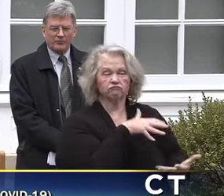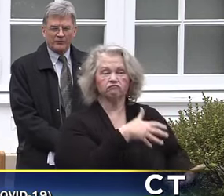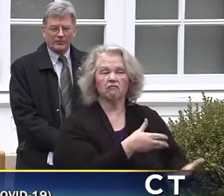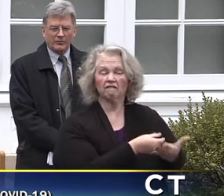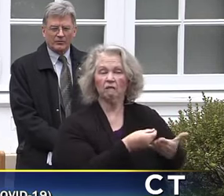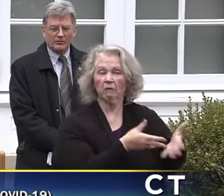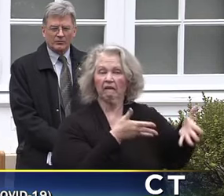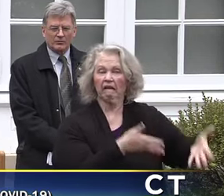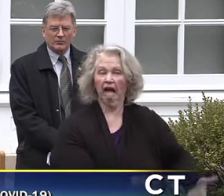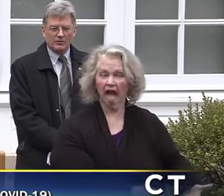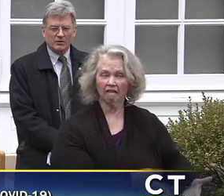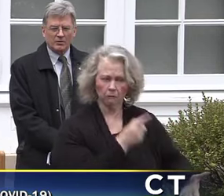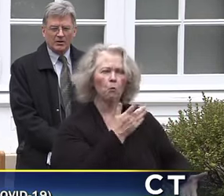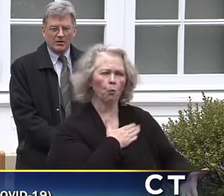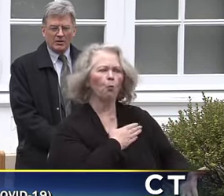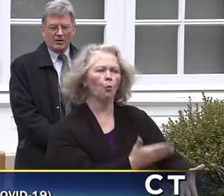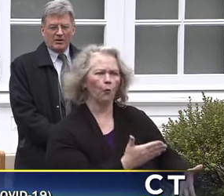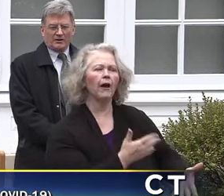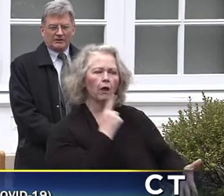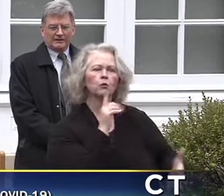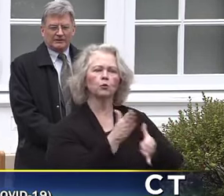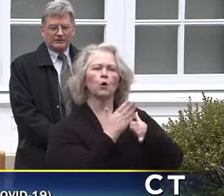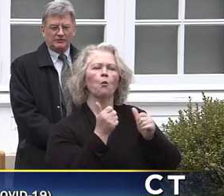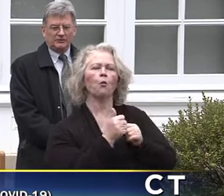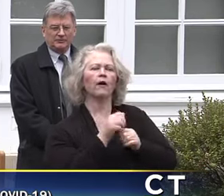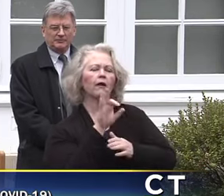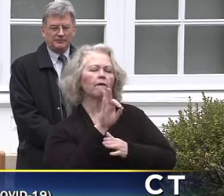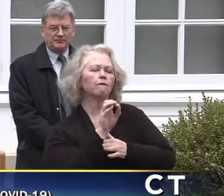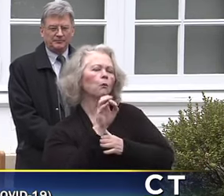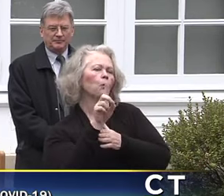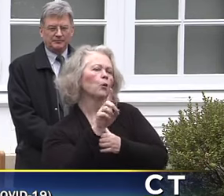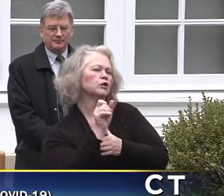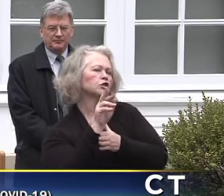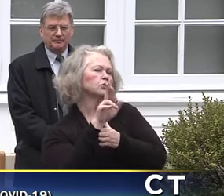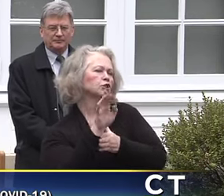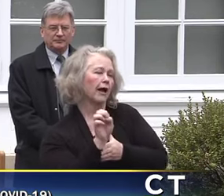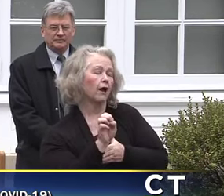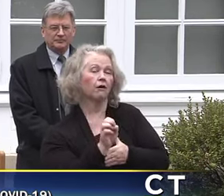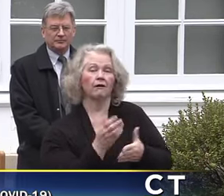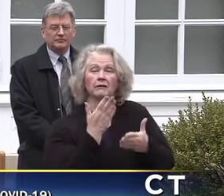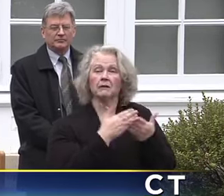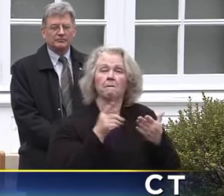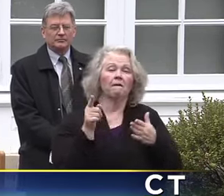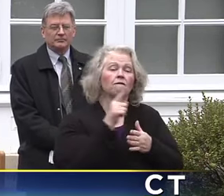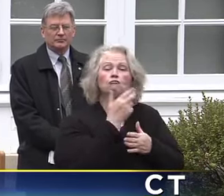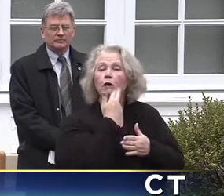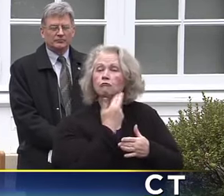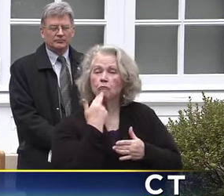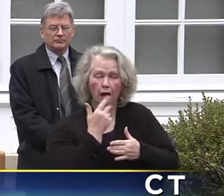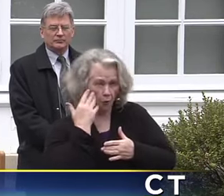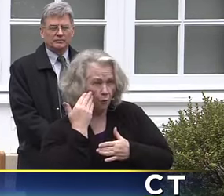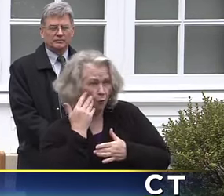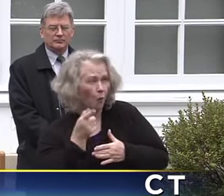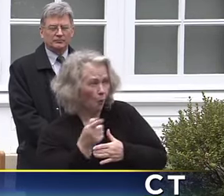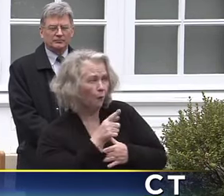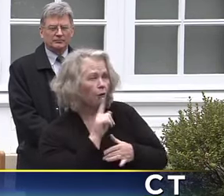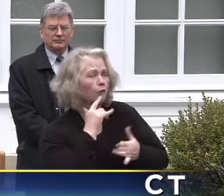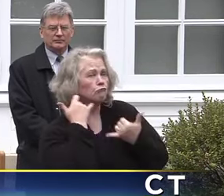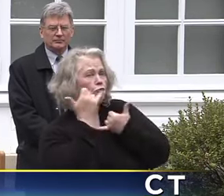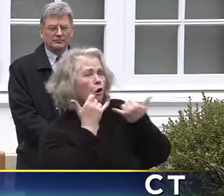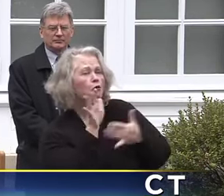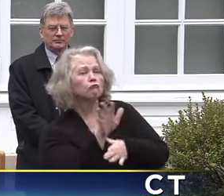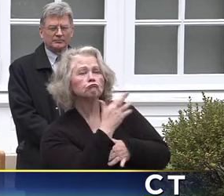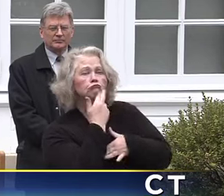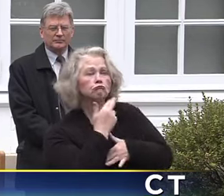making that available with food share. And also a number of our restaurants, you know, please make sure, you know, you can order out from your restaurant and